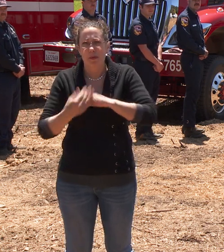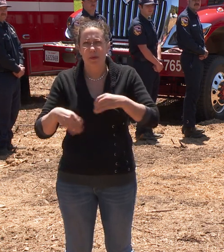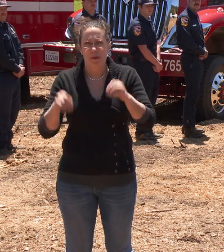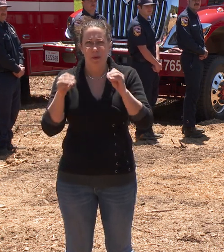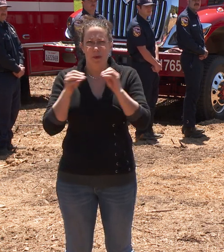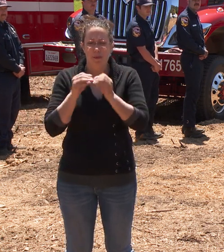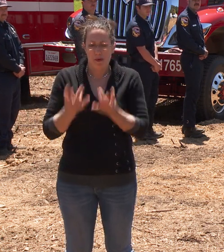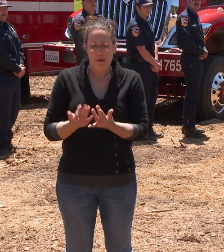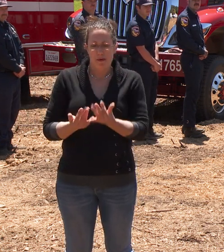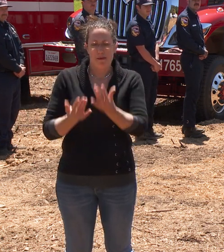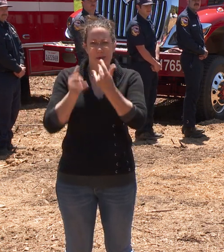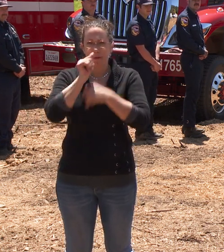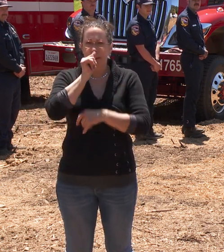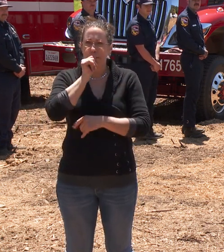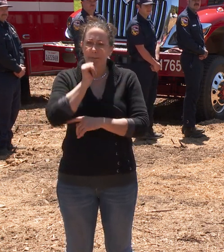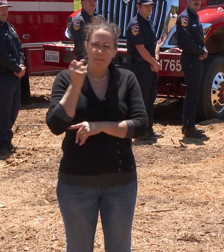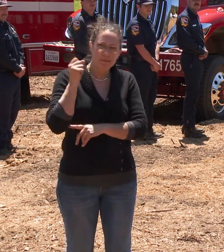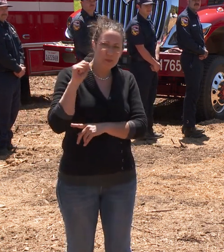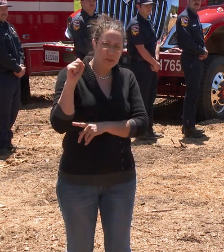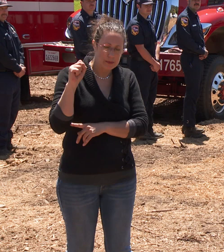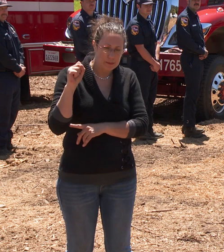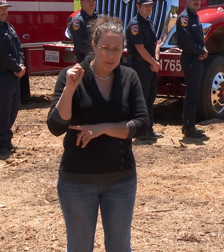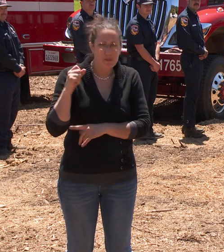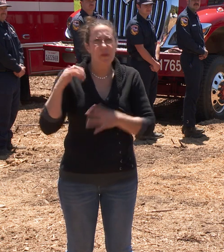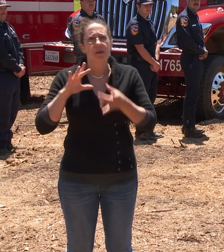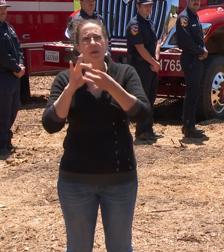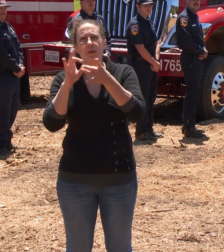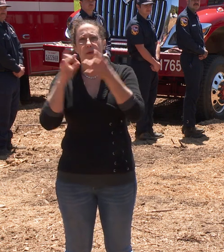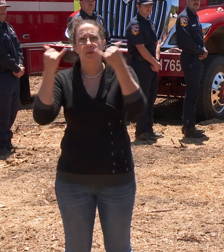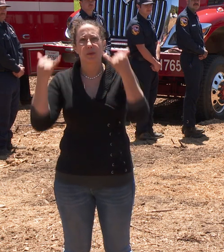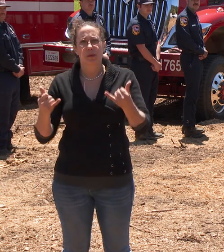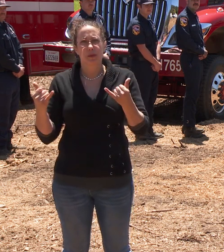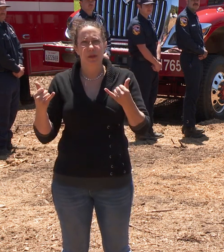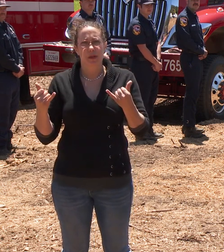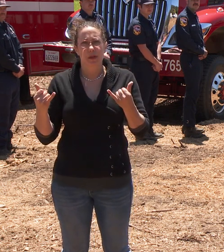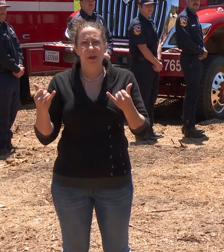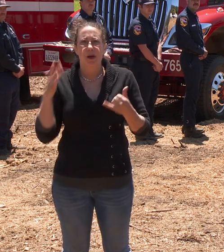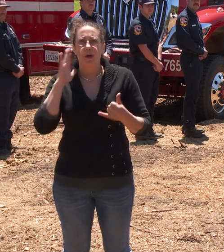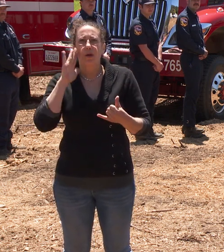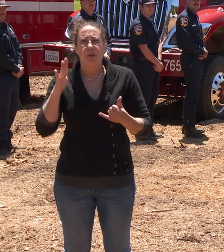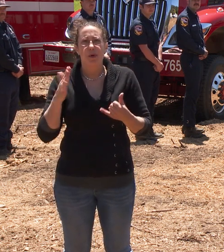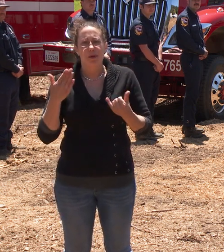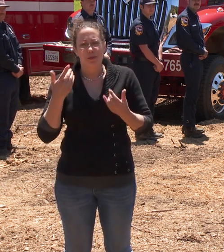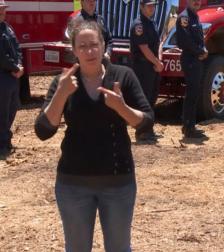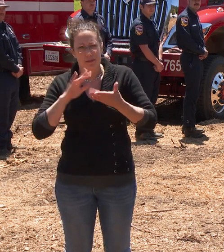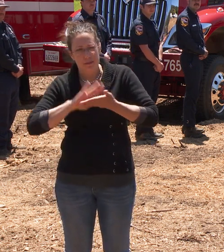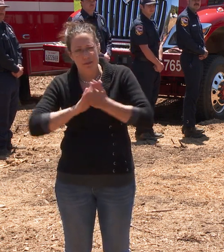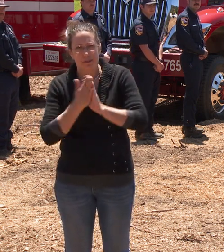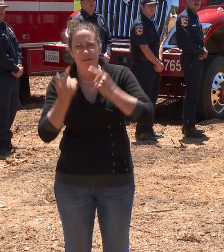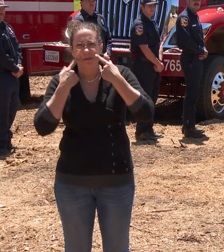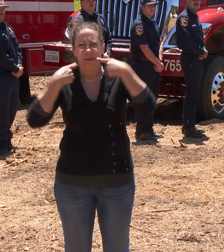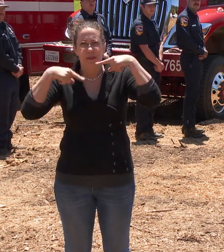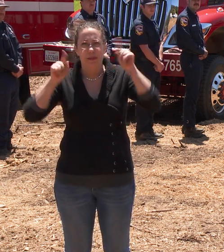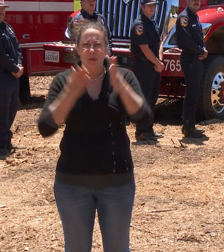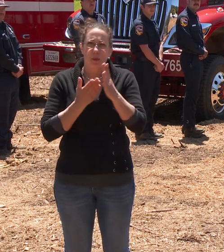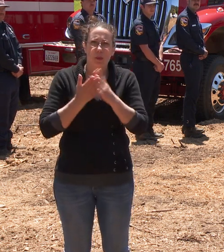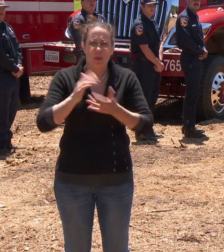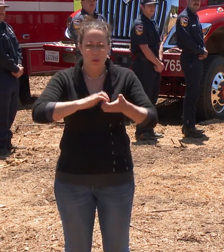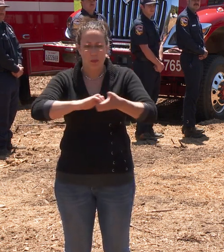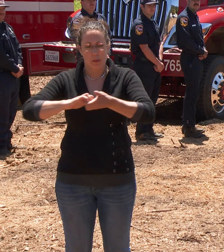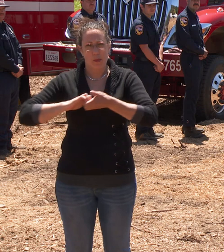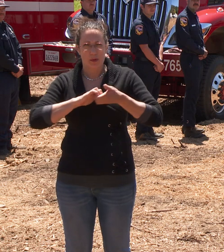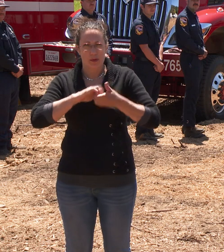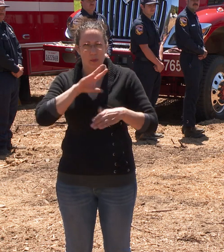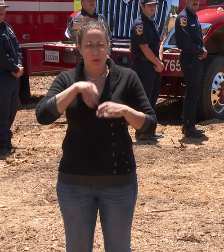This week's message is meeting the mission through partnerships and it's those partnerships that are inclusive of